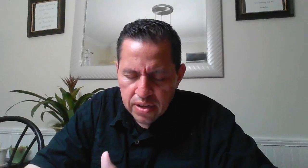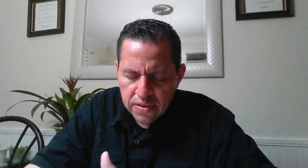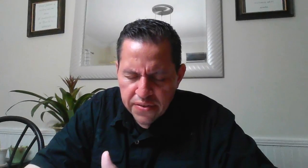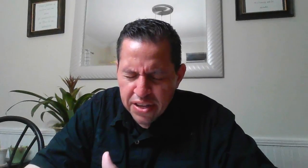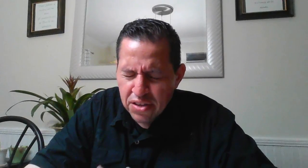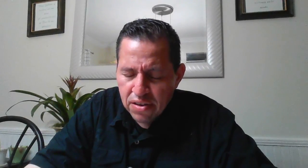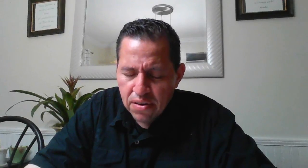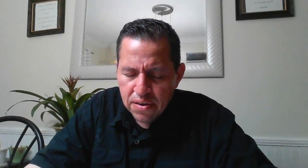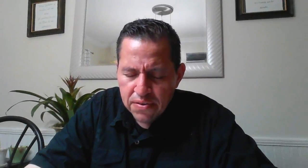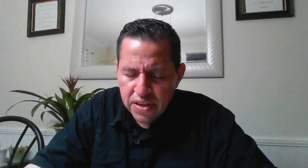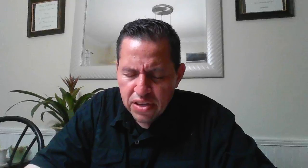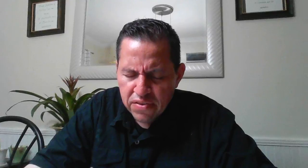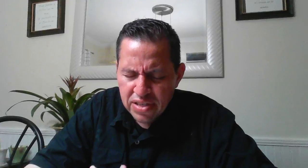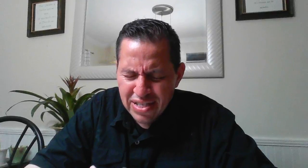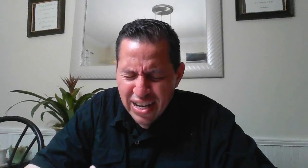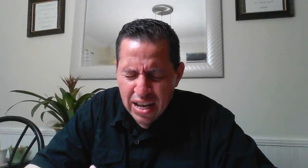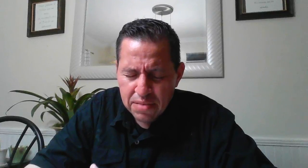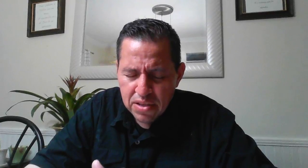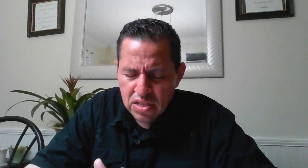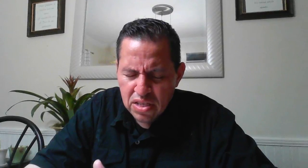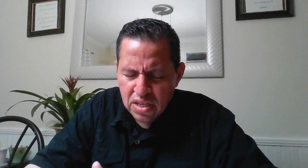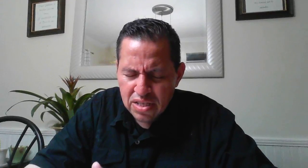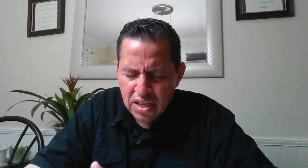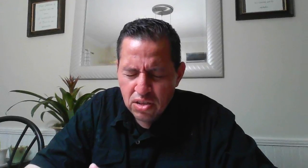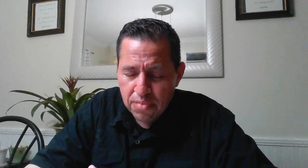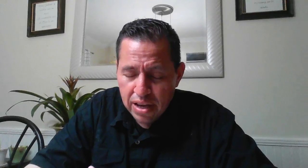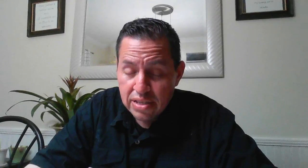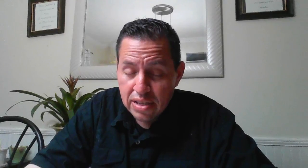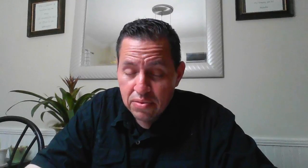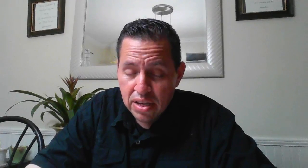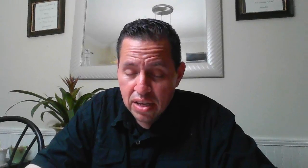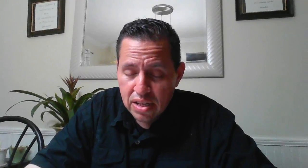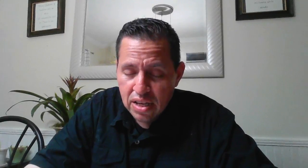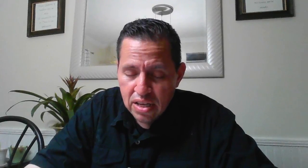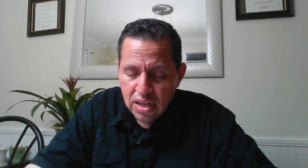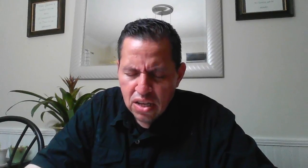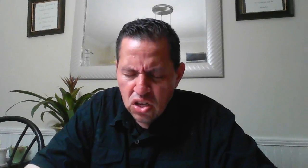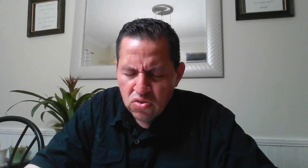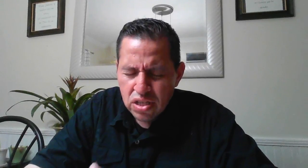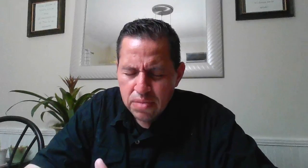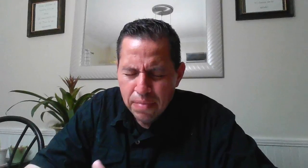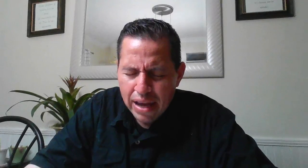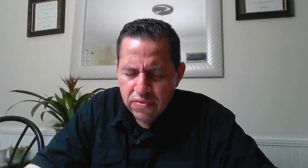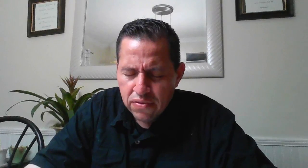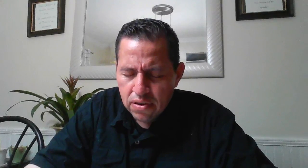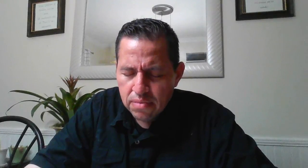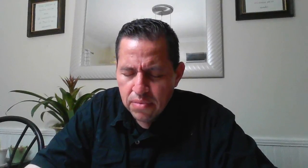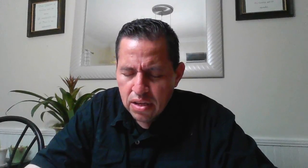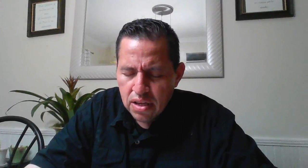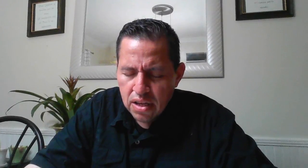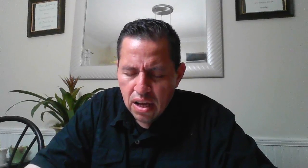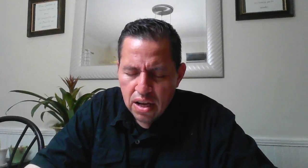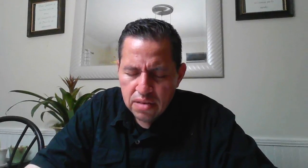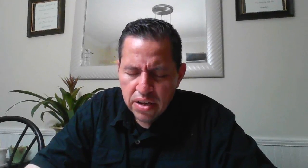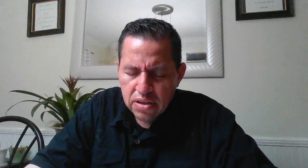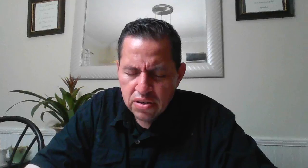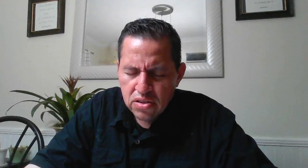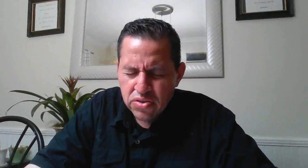thank you lord thank you lord this time it is such a blessing that we can use this platform in order to